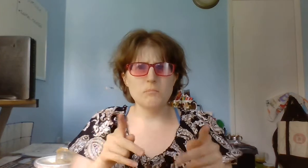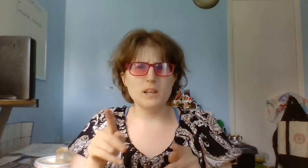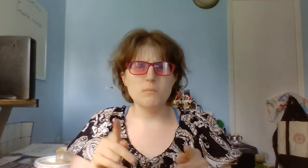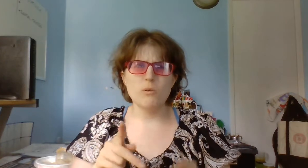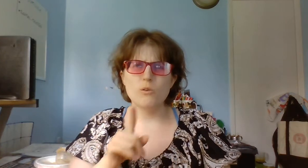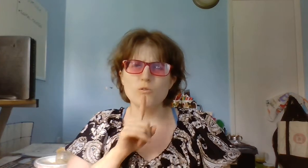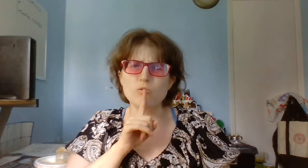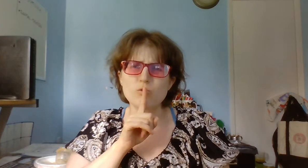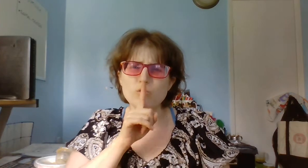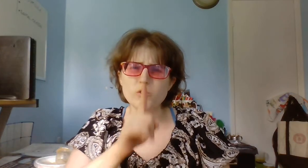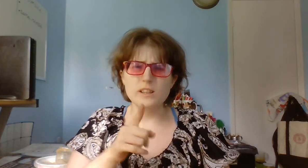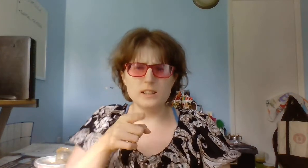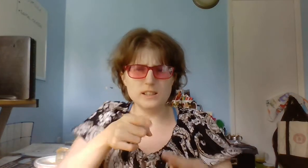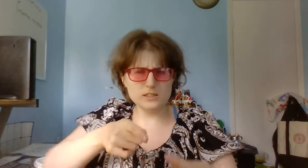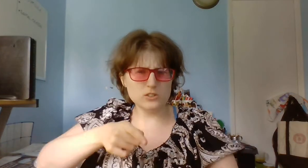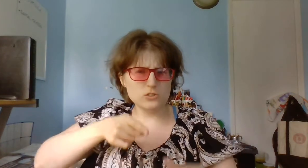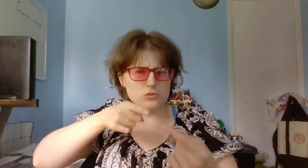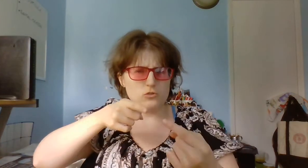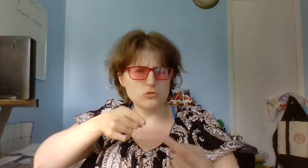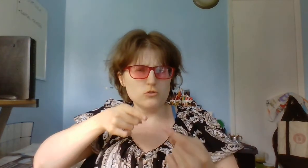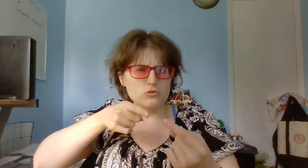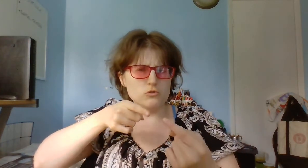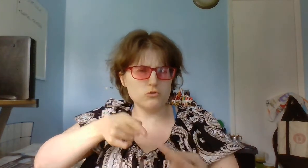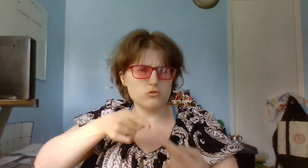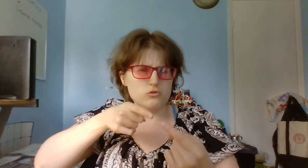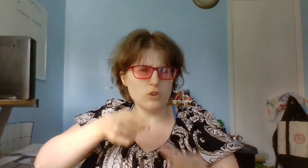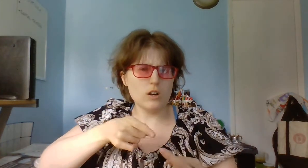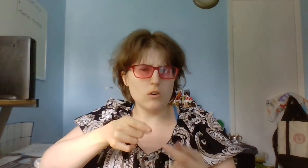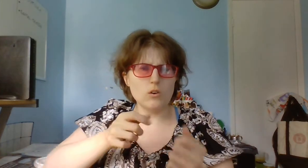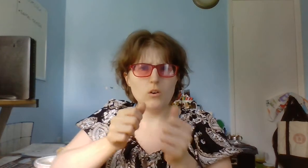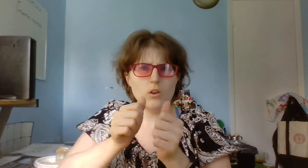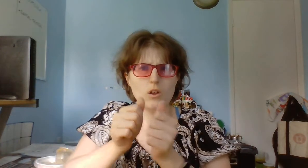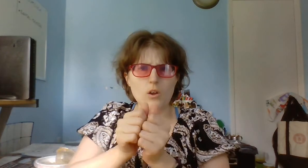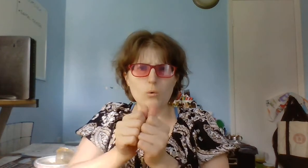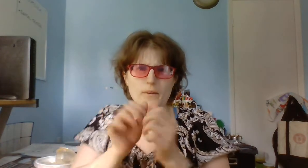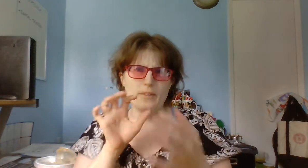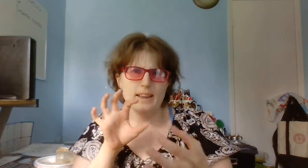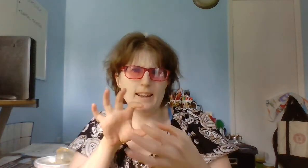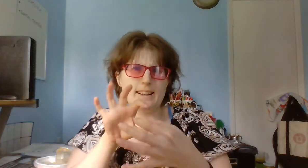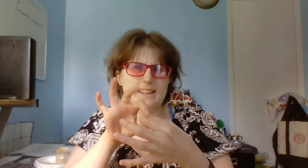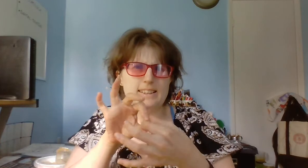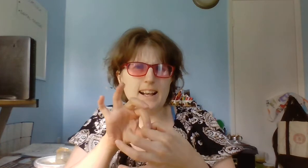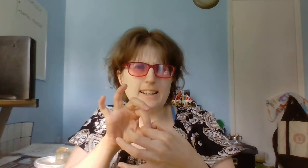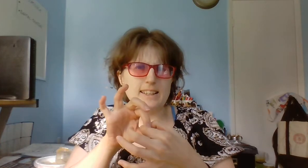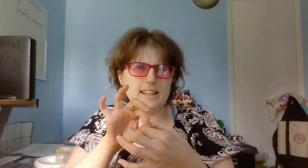people really struggle with connecting,